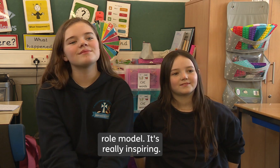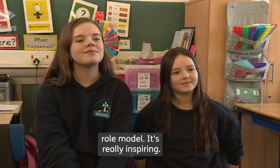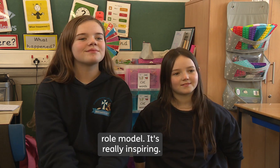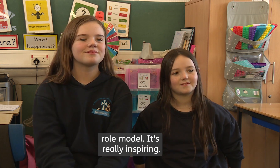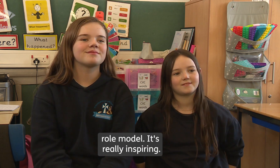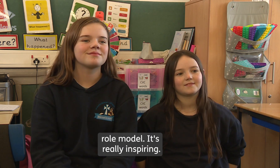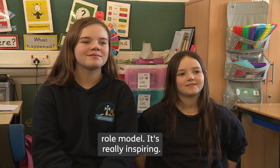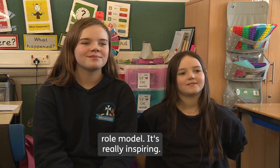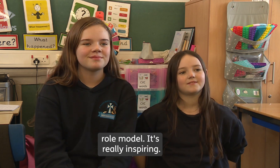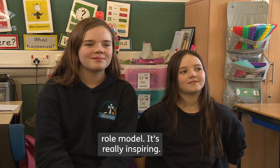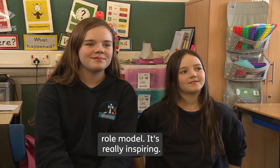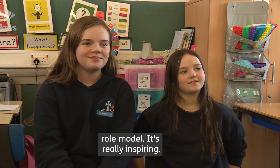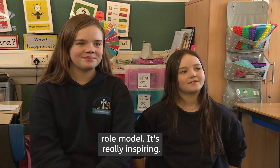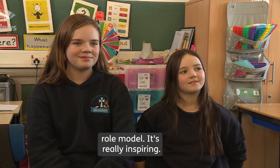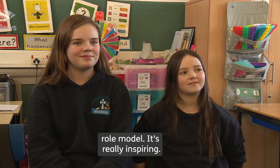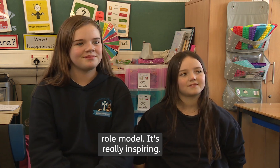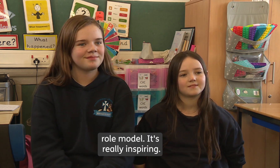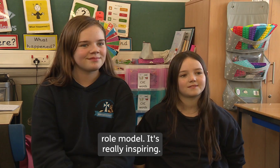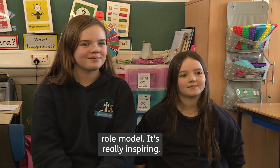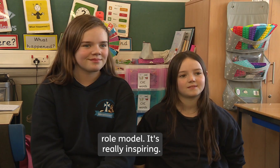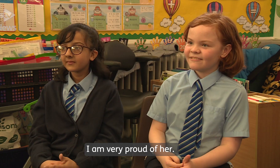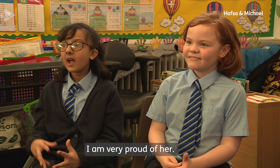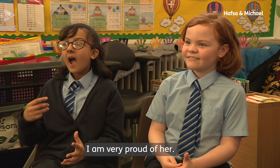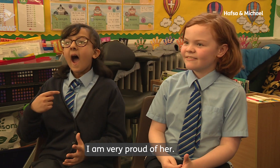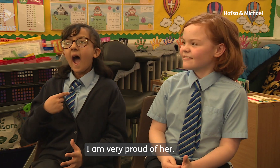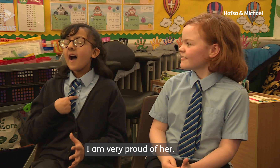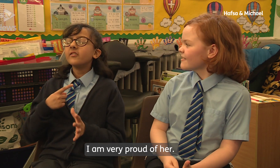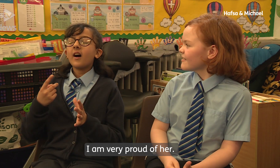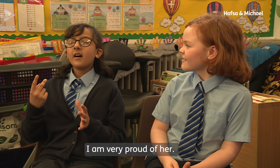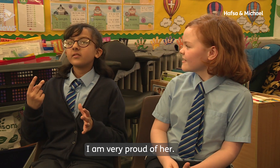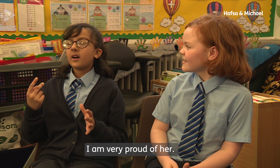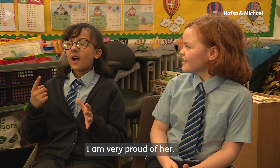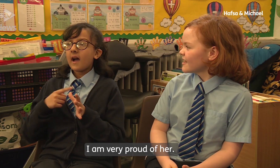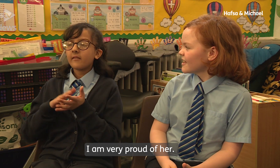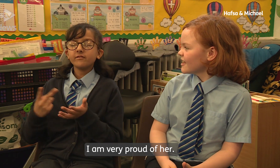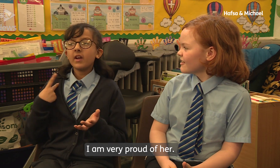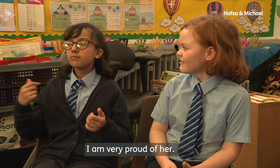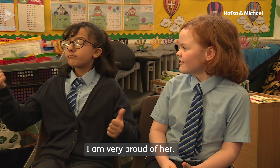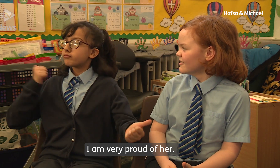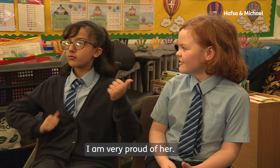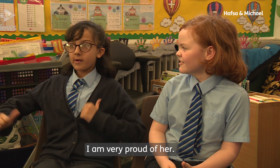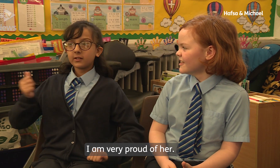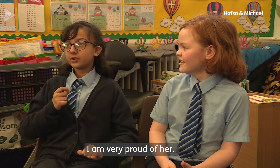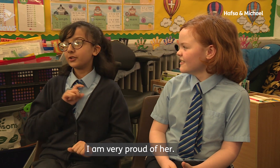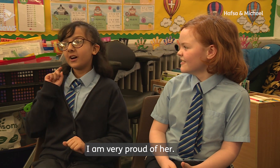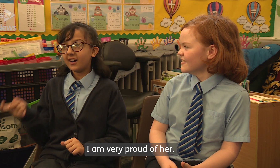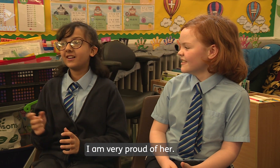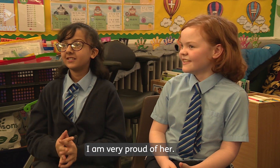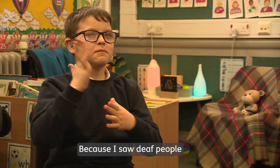deaf role model it's really inspiring I'm a main character because